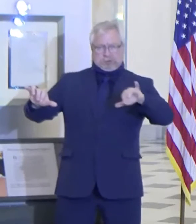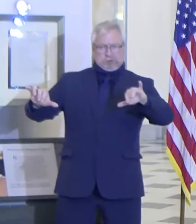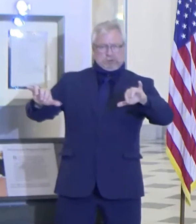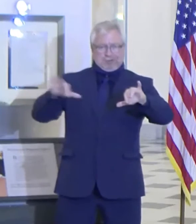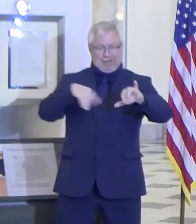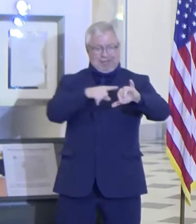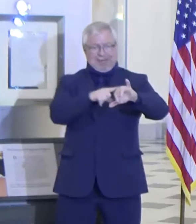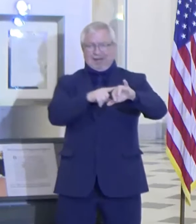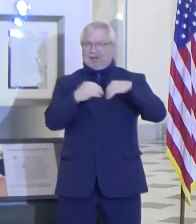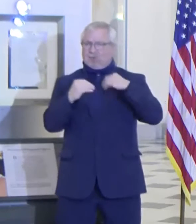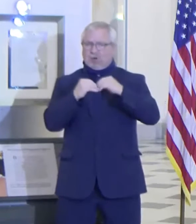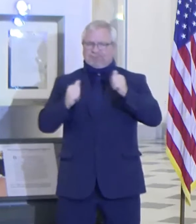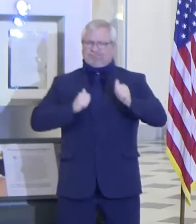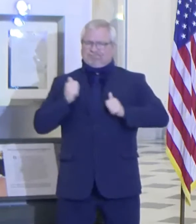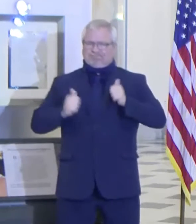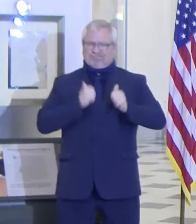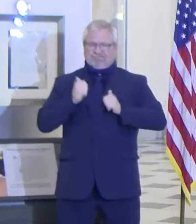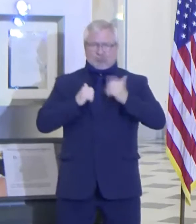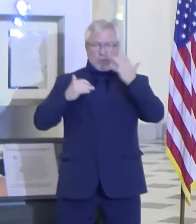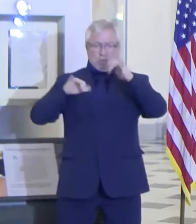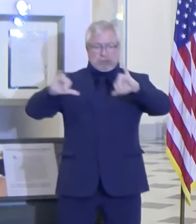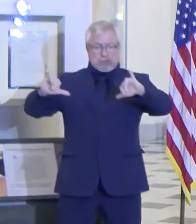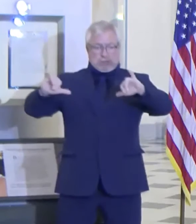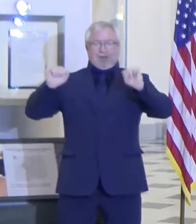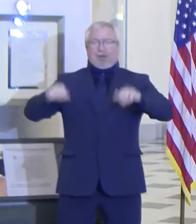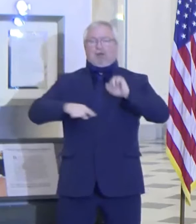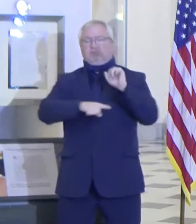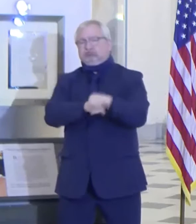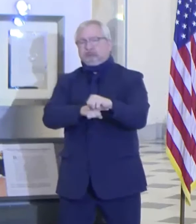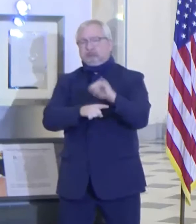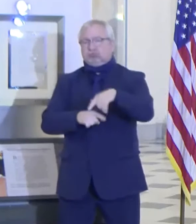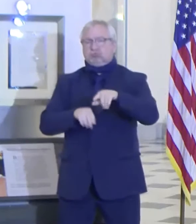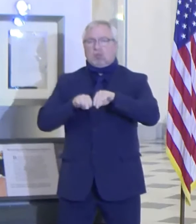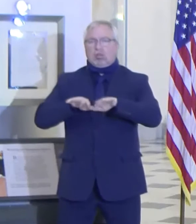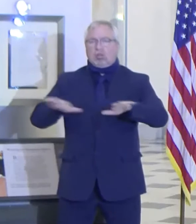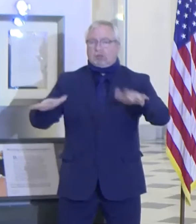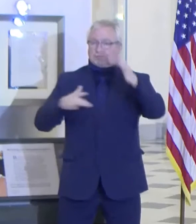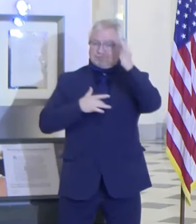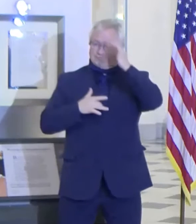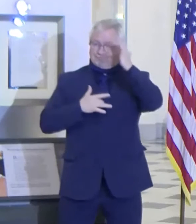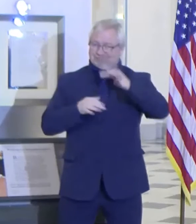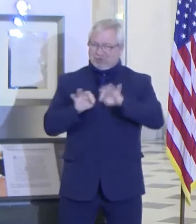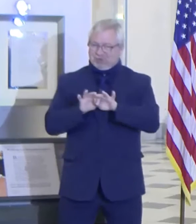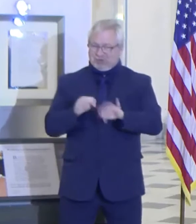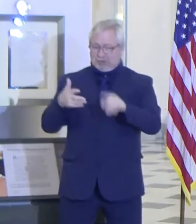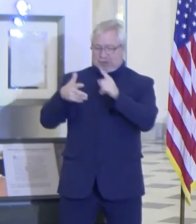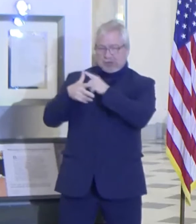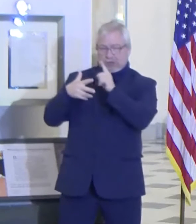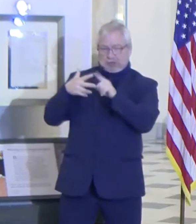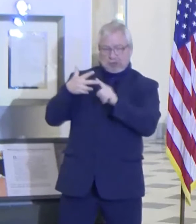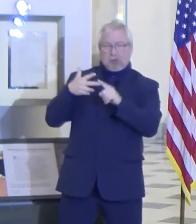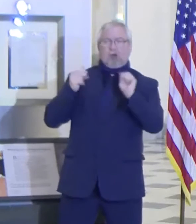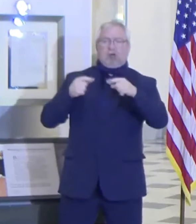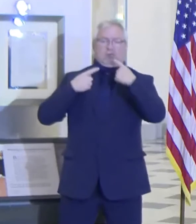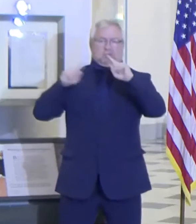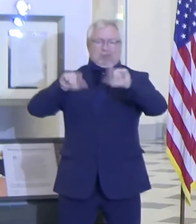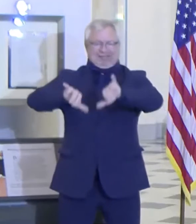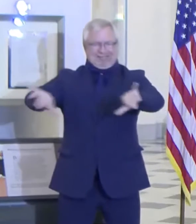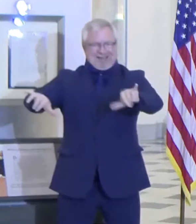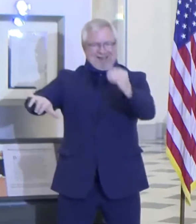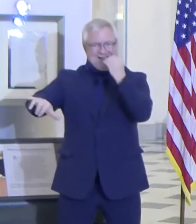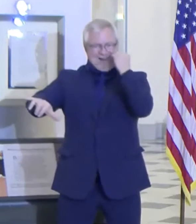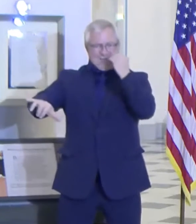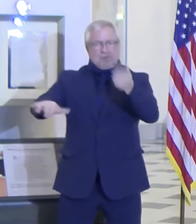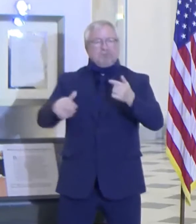virus, attacking it from every angle with everything we've got. As a result of the